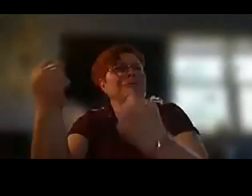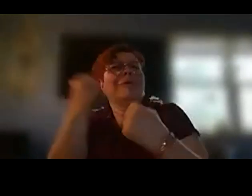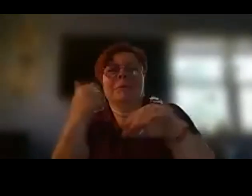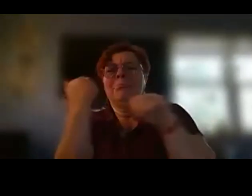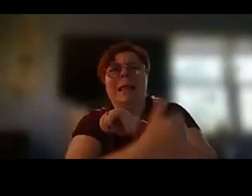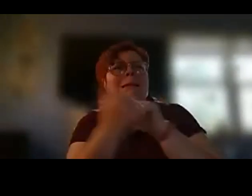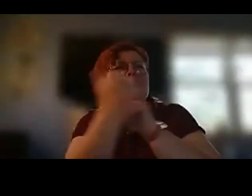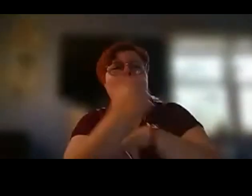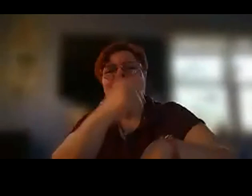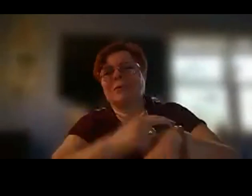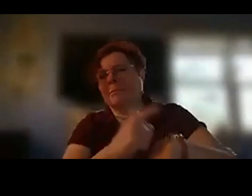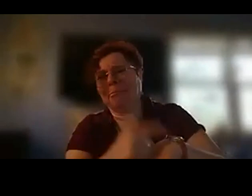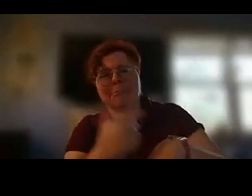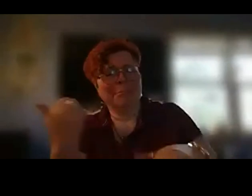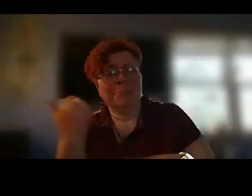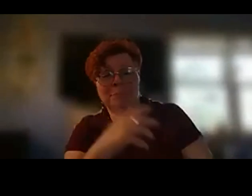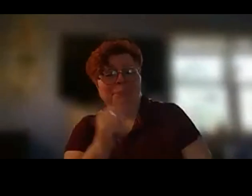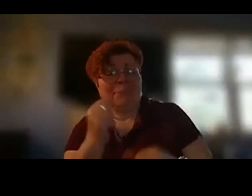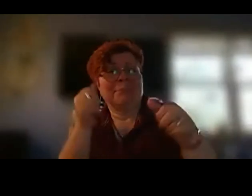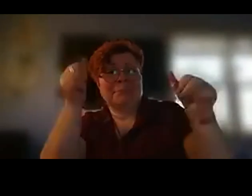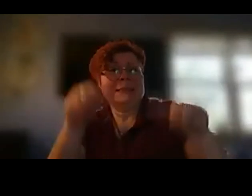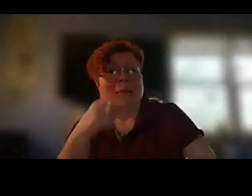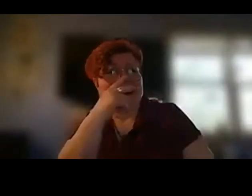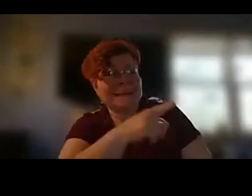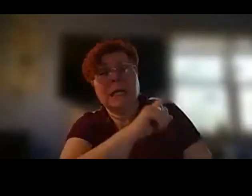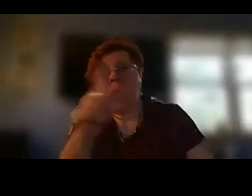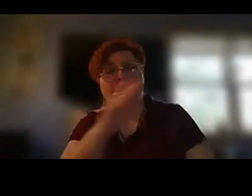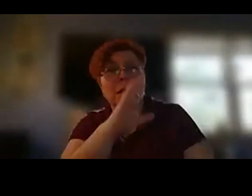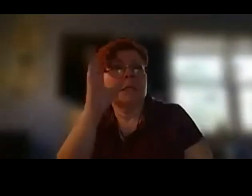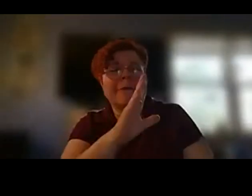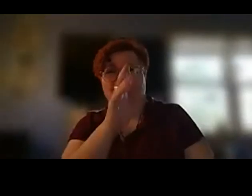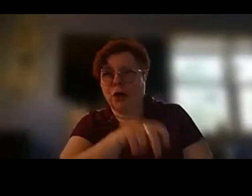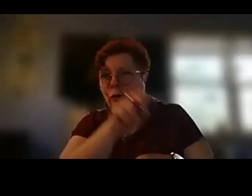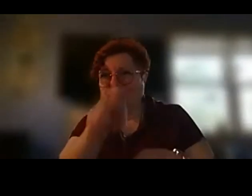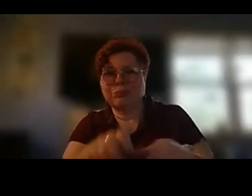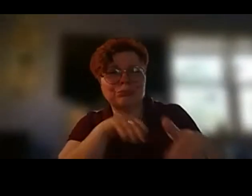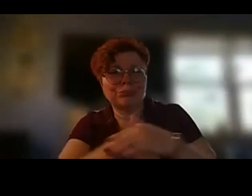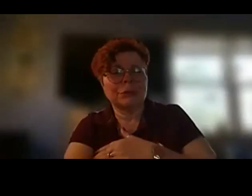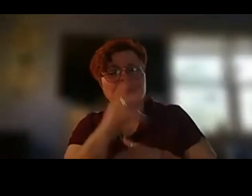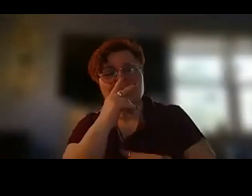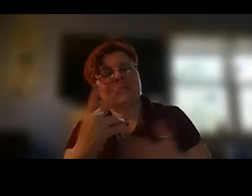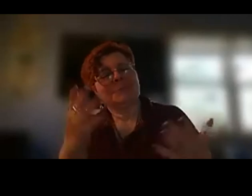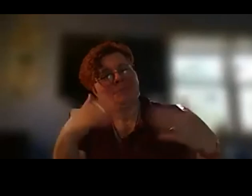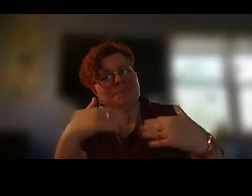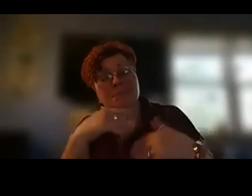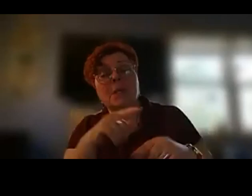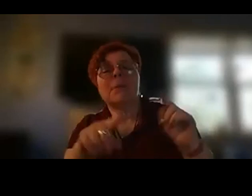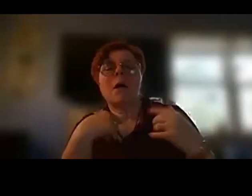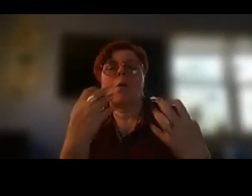sign you know and as many people might and i just haven't ever gotten off that exit so i will and and i just want to say thank you so